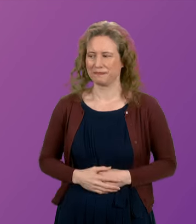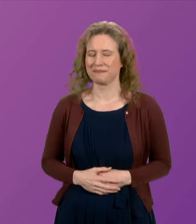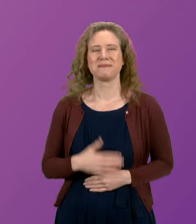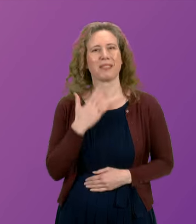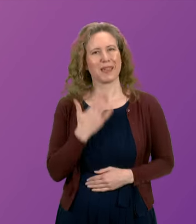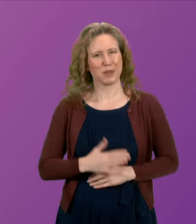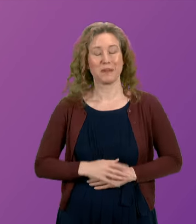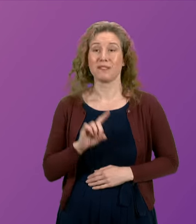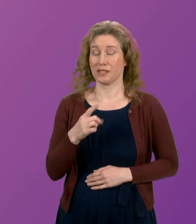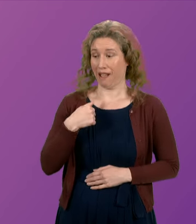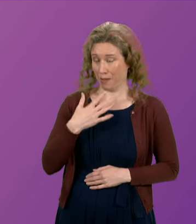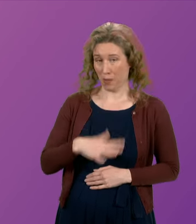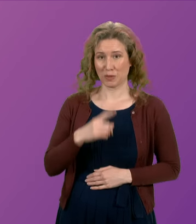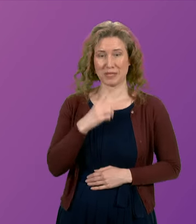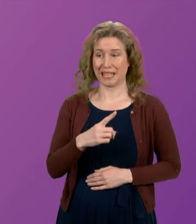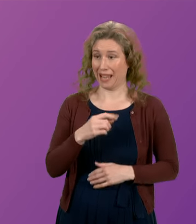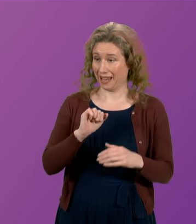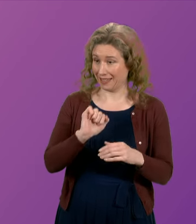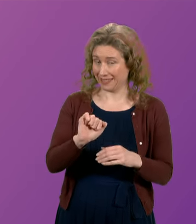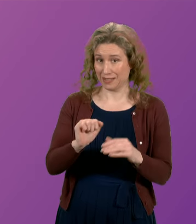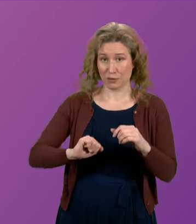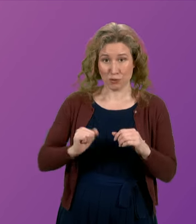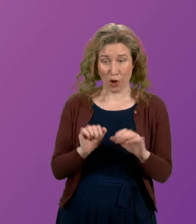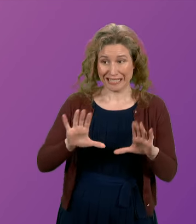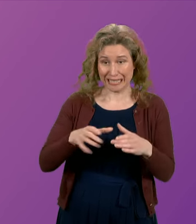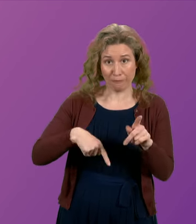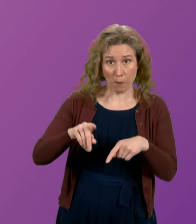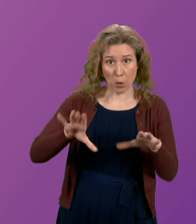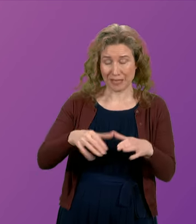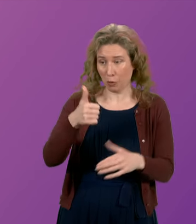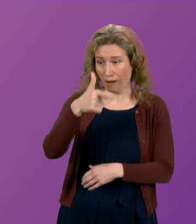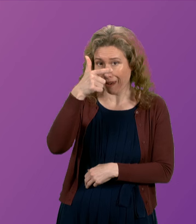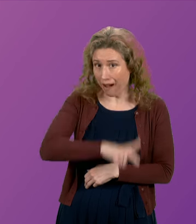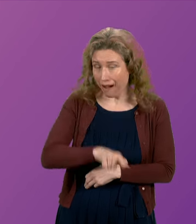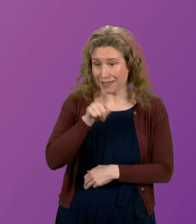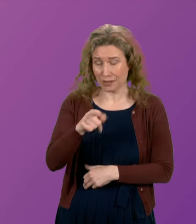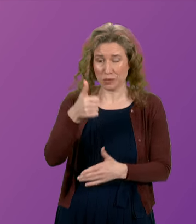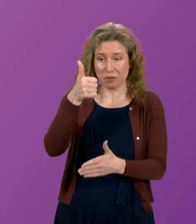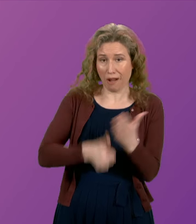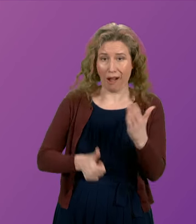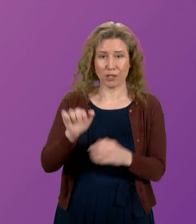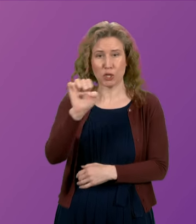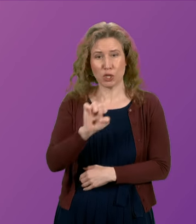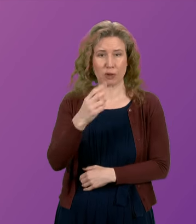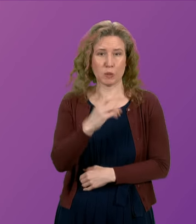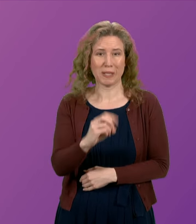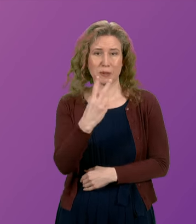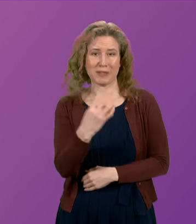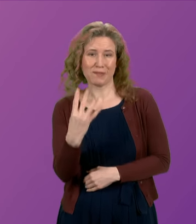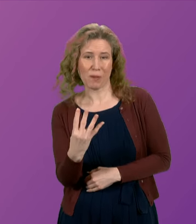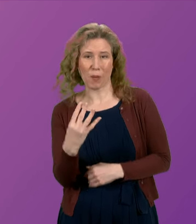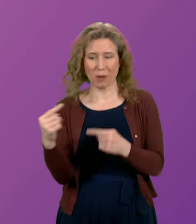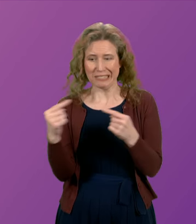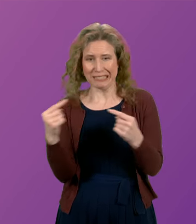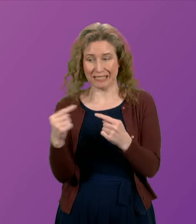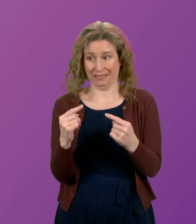can I begin by wishing Scotland's men's team the very best of luck as they open the Euro 2024 tournament tomorrow night